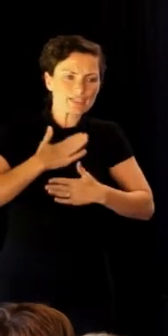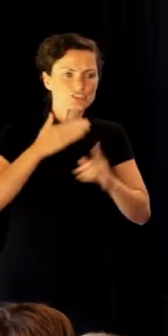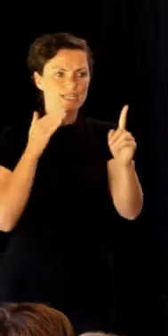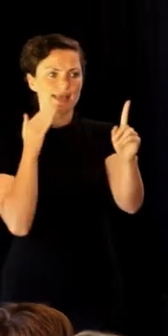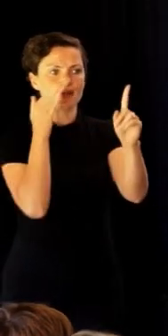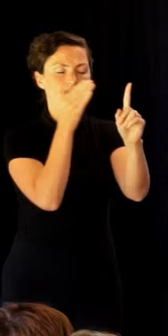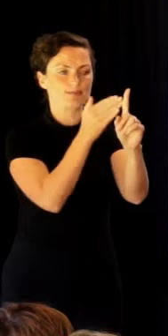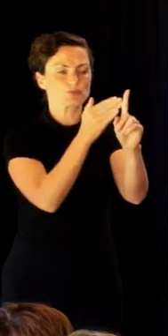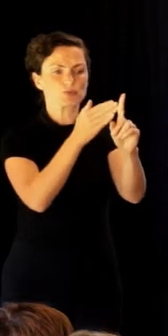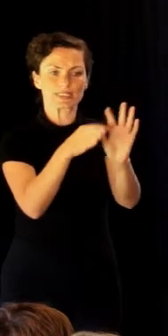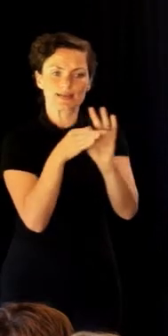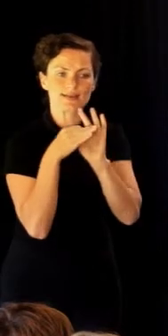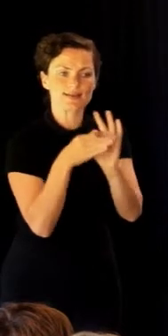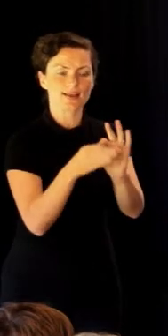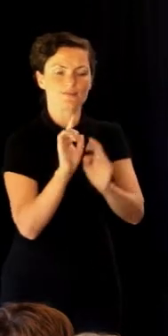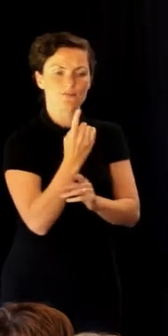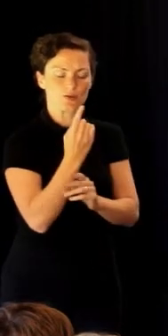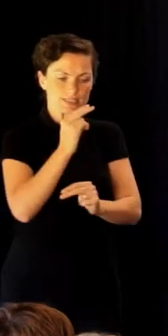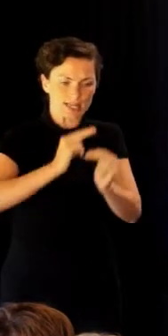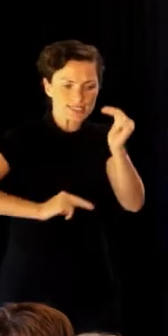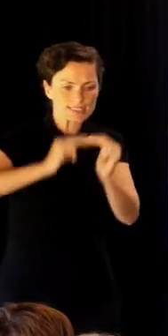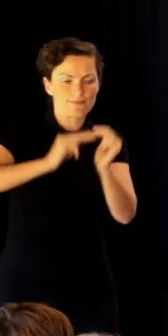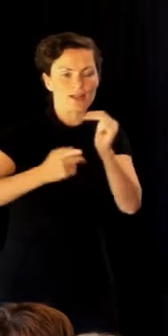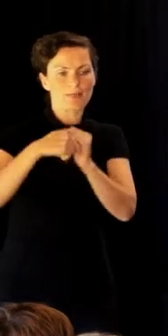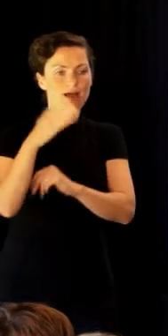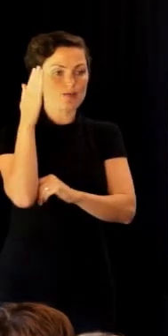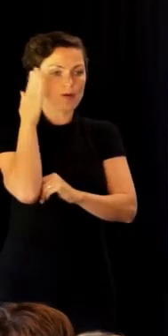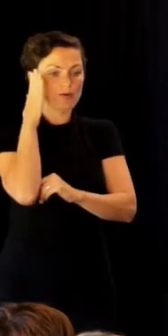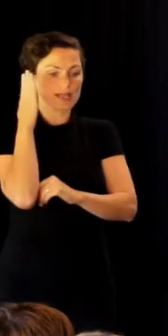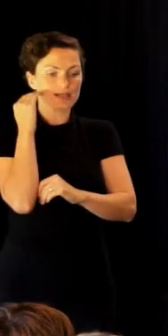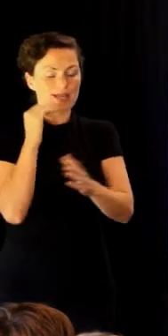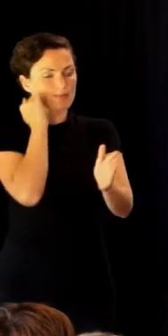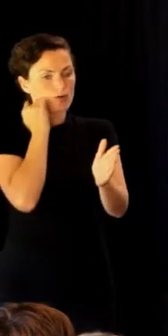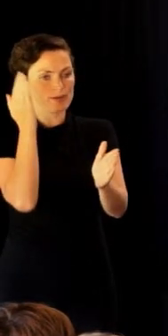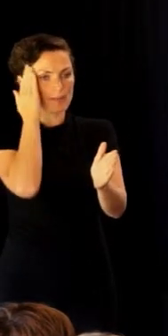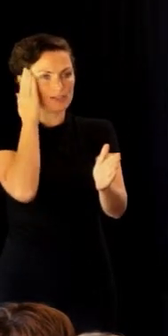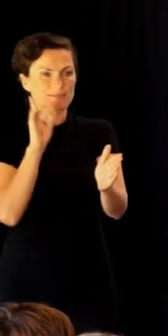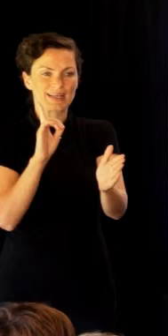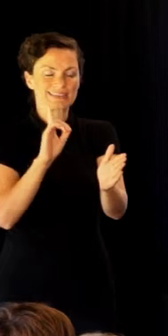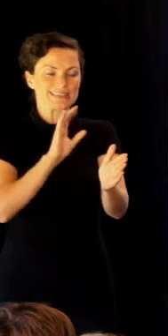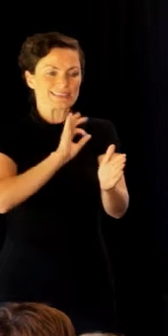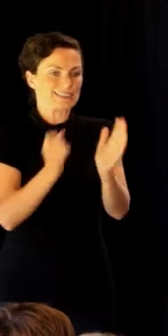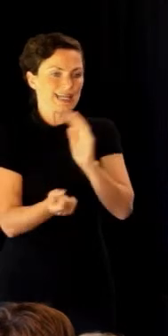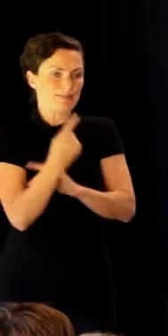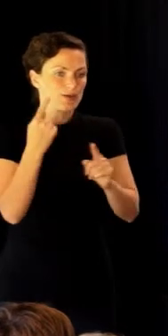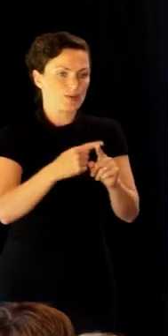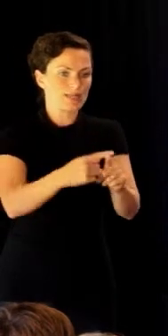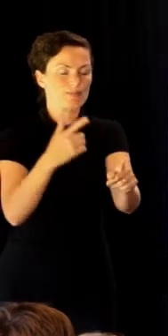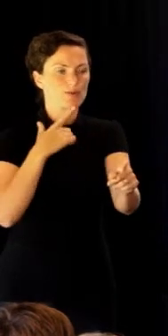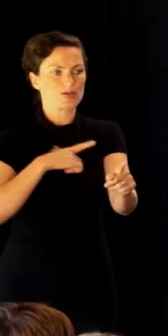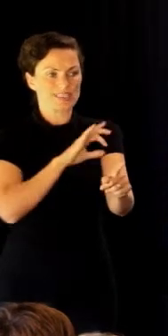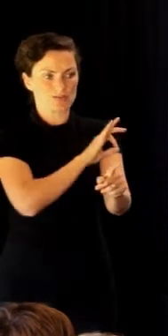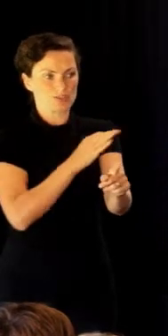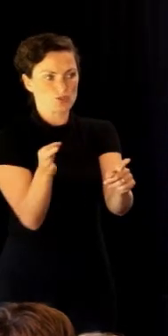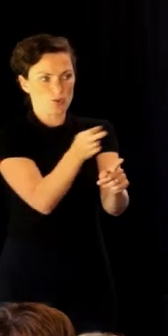connect and build up our Māori membership, but we got absolutely nowhere very fast because there was no one to